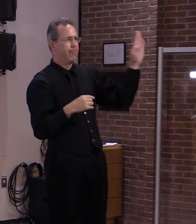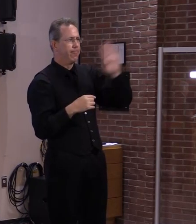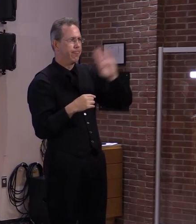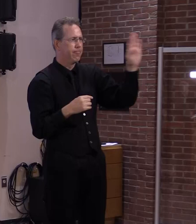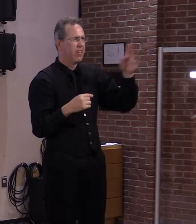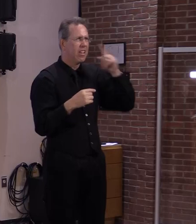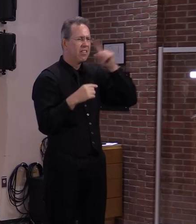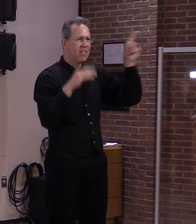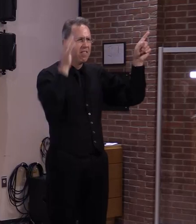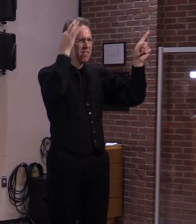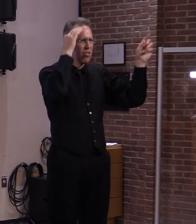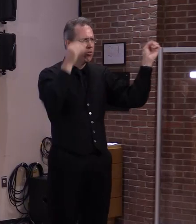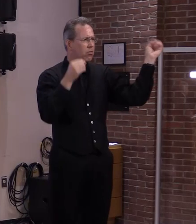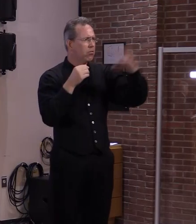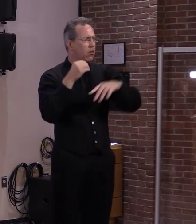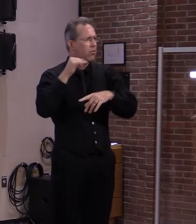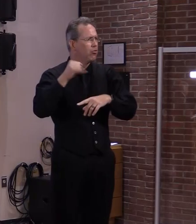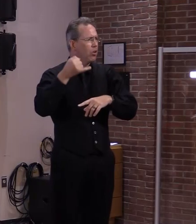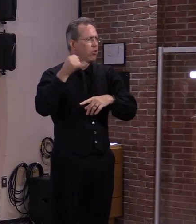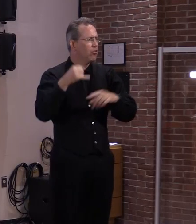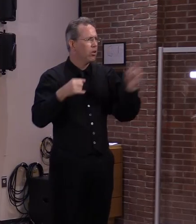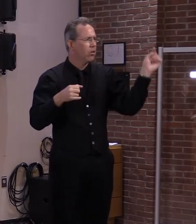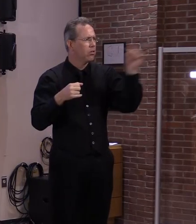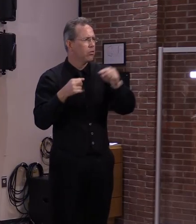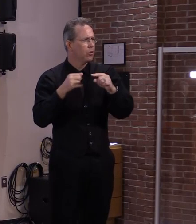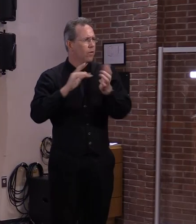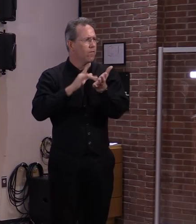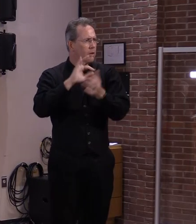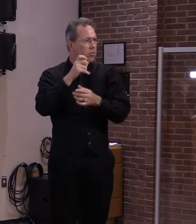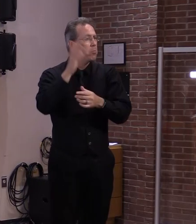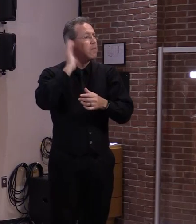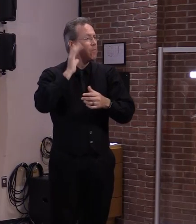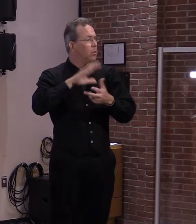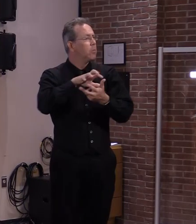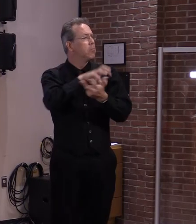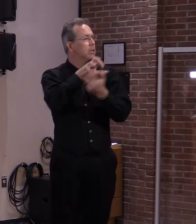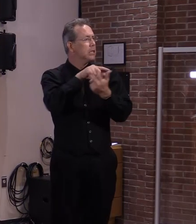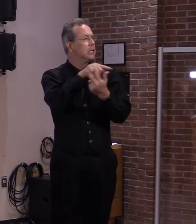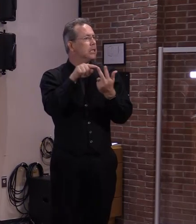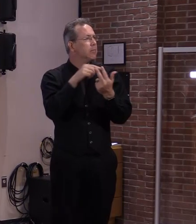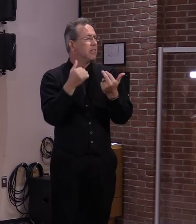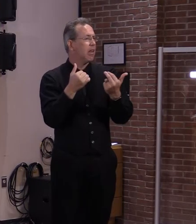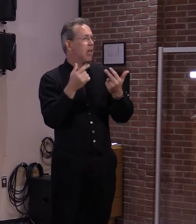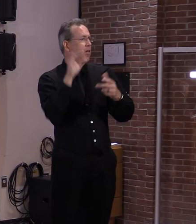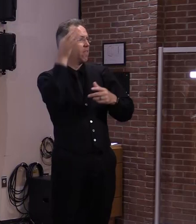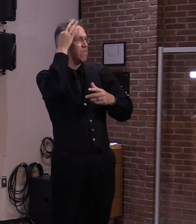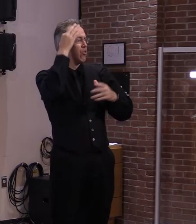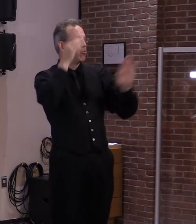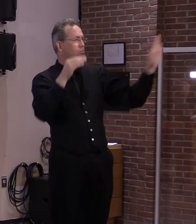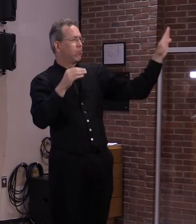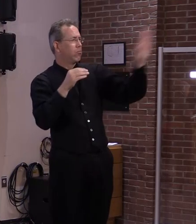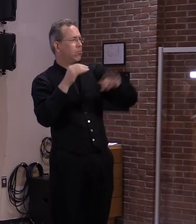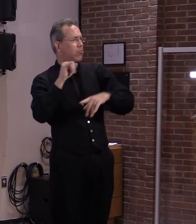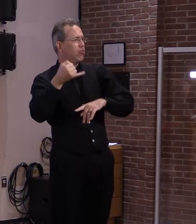to them but in the past it's been a mix of johnson johnson moderna and uh pfizer